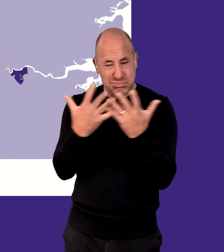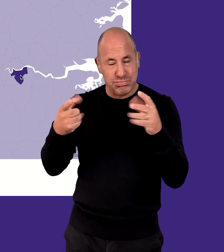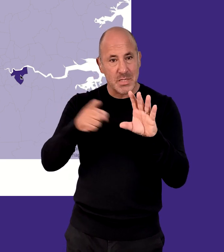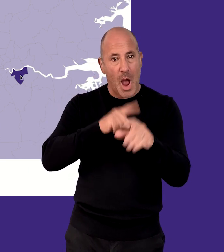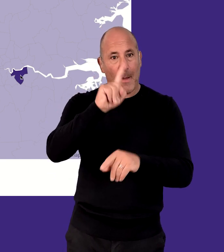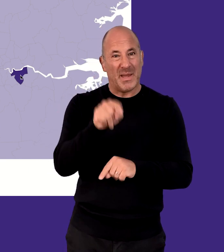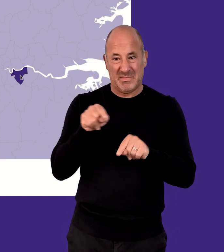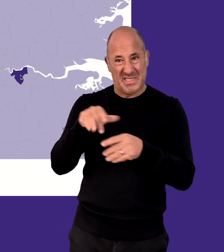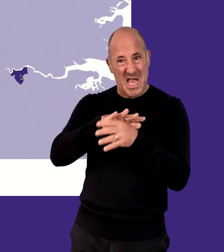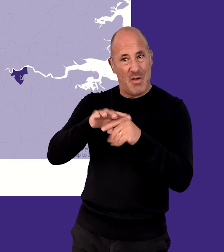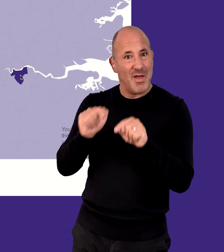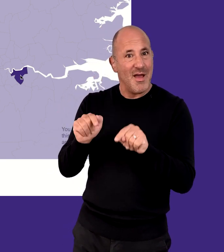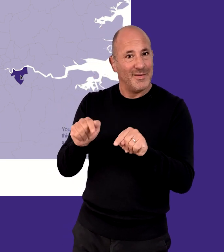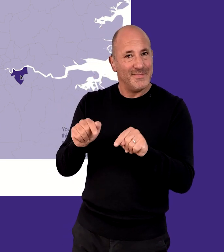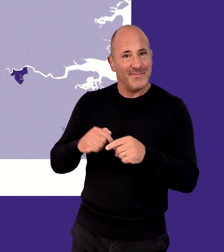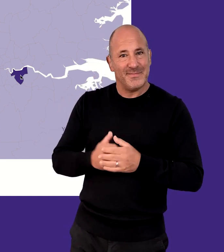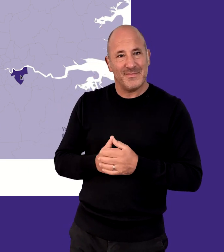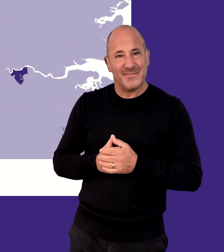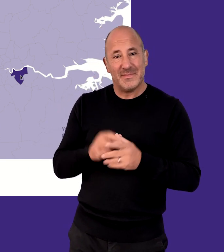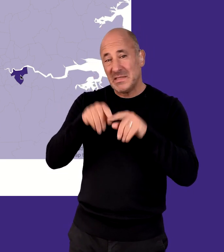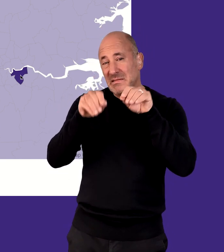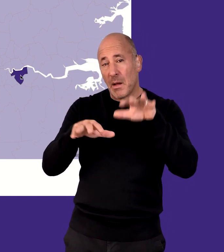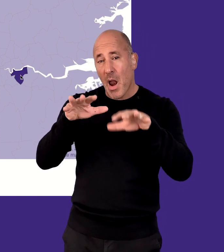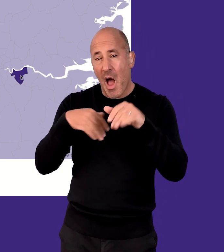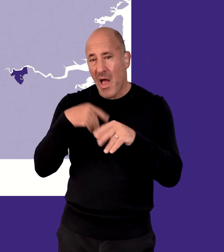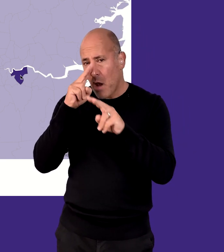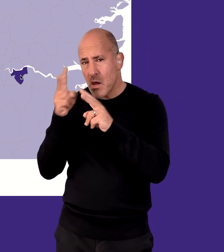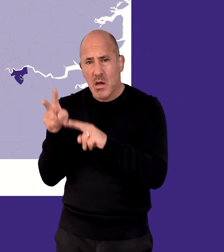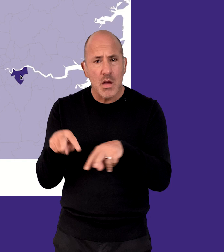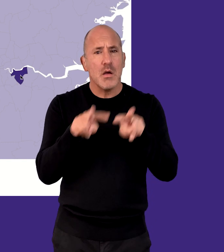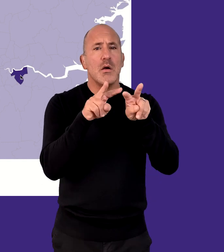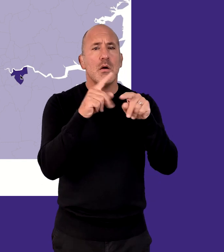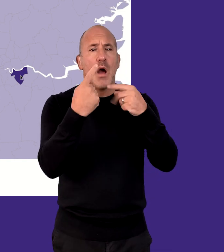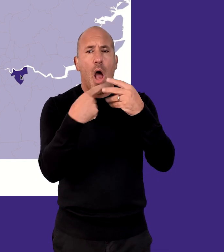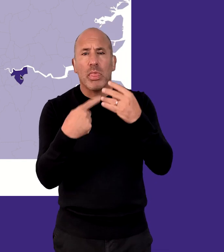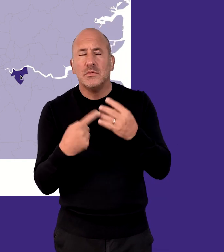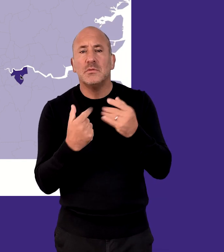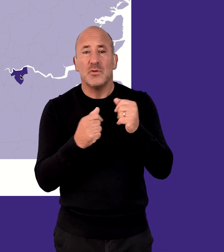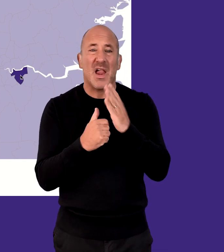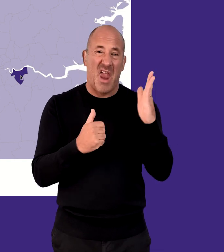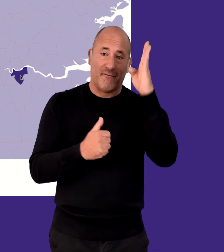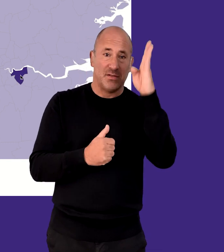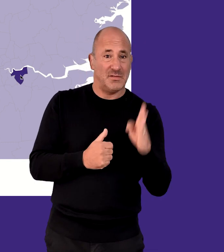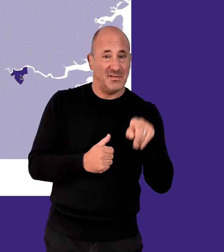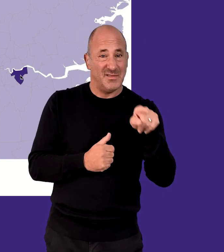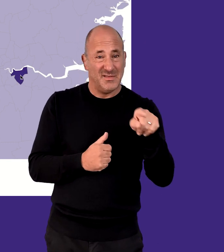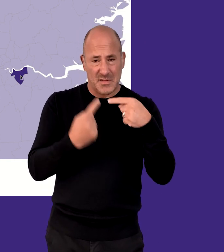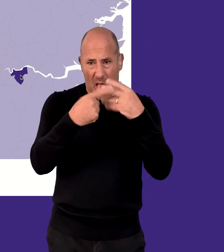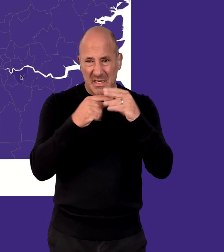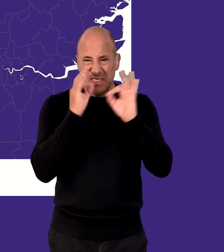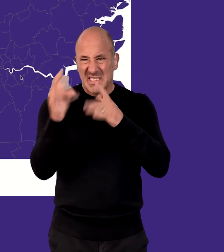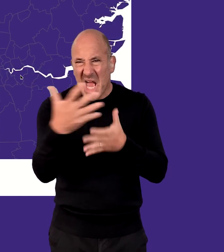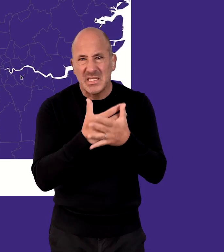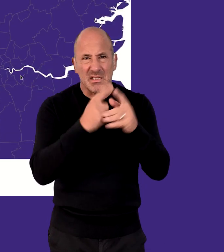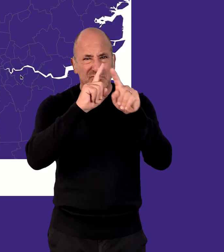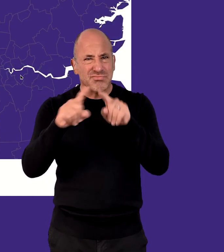with the high number of young people in the area. Similarly, I am able to view the census results for all the other